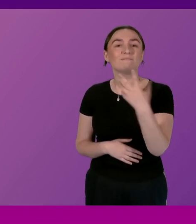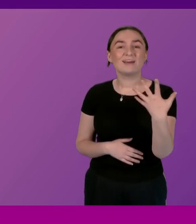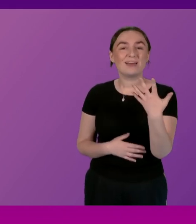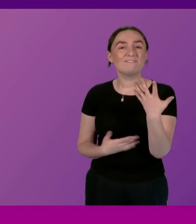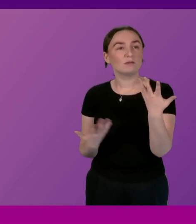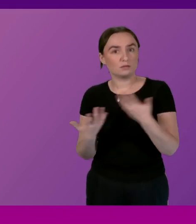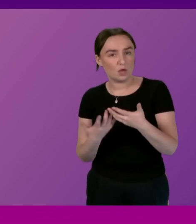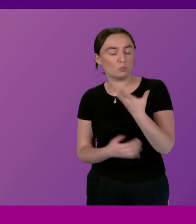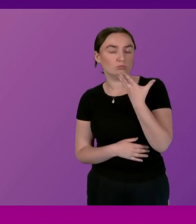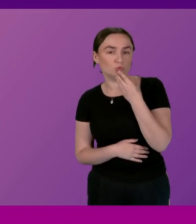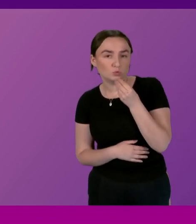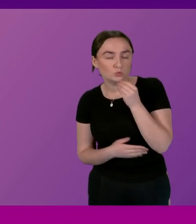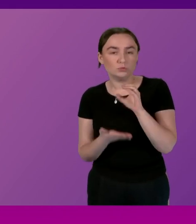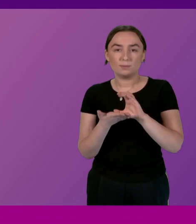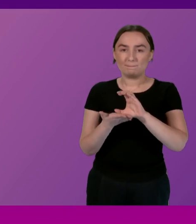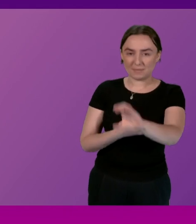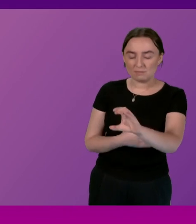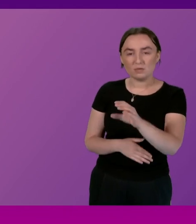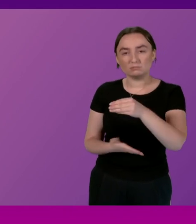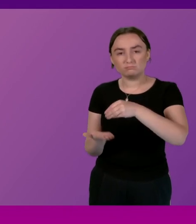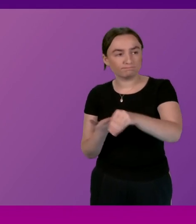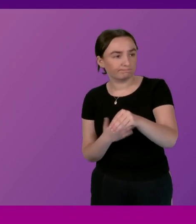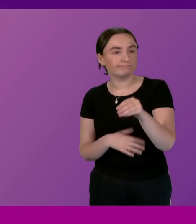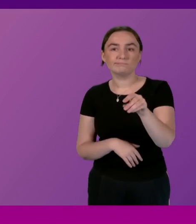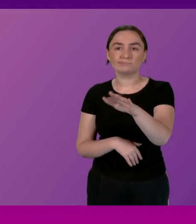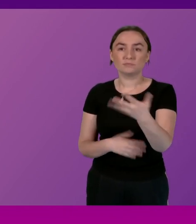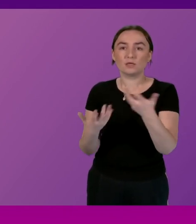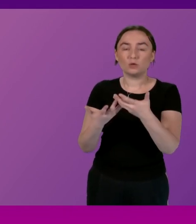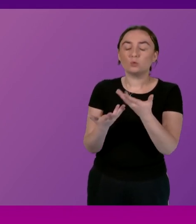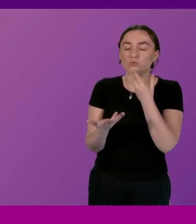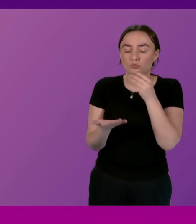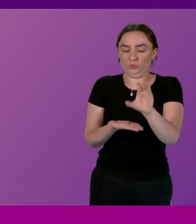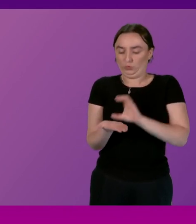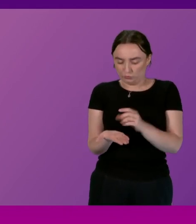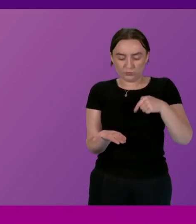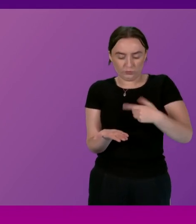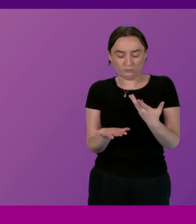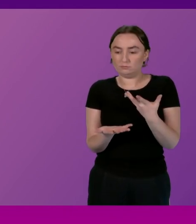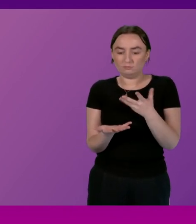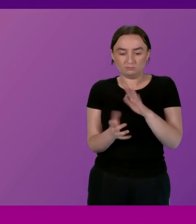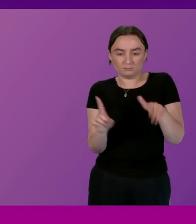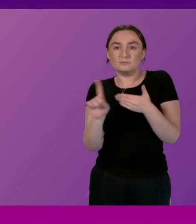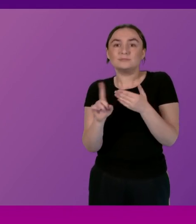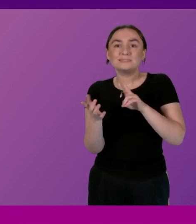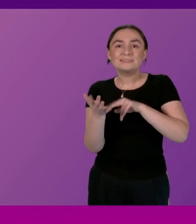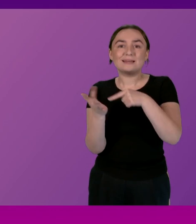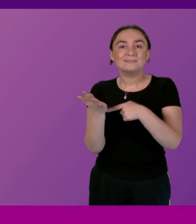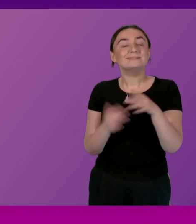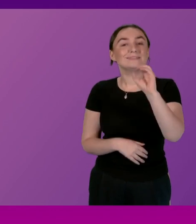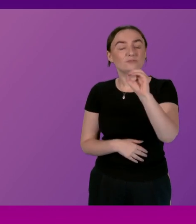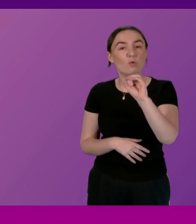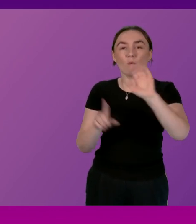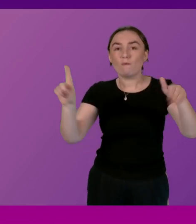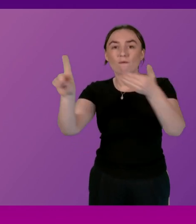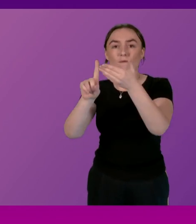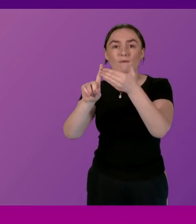the subsidies the payments that are made how do we use those in order to further our collective net zero aims and net zero ambitions and